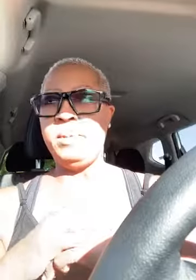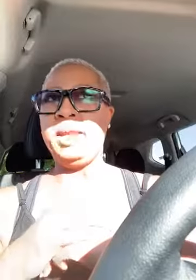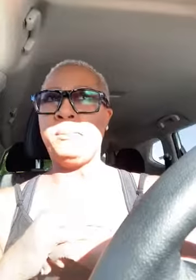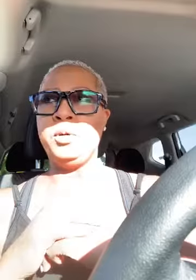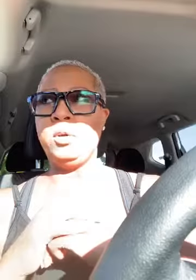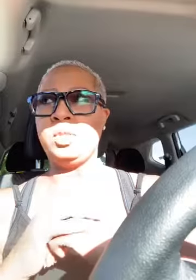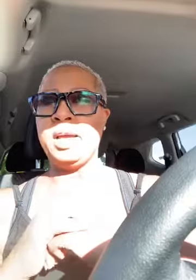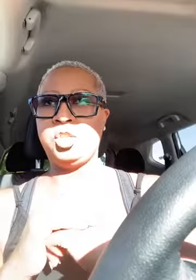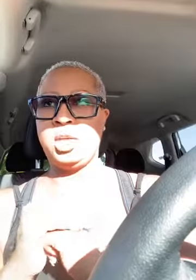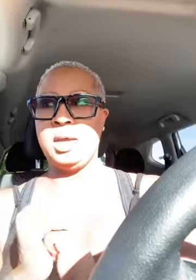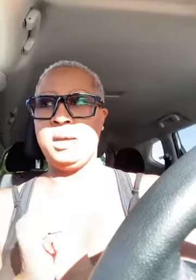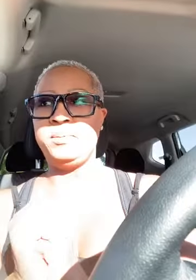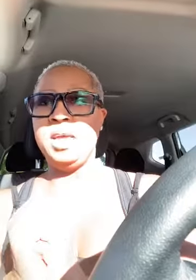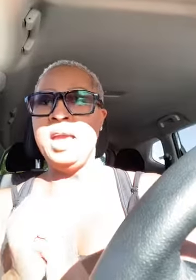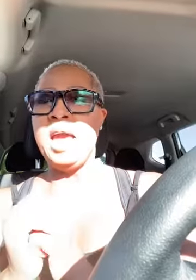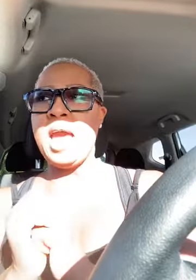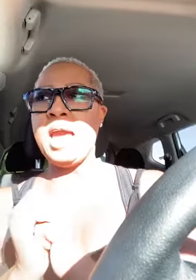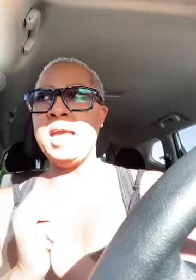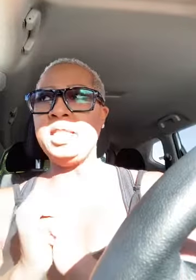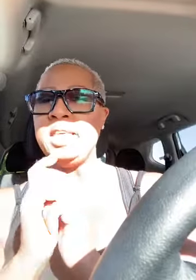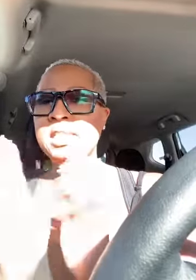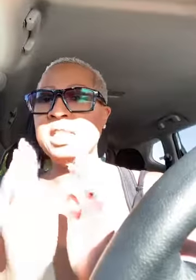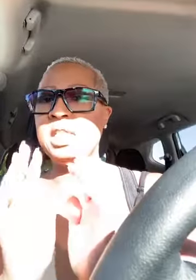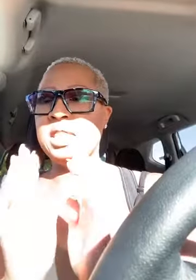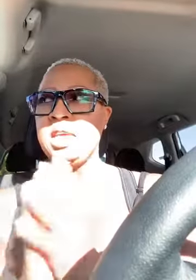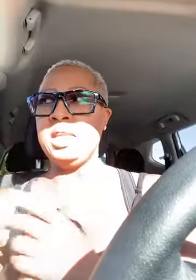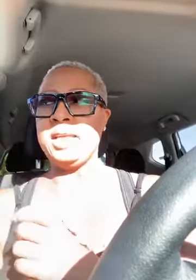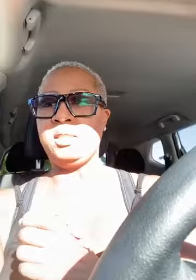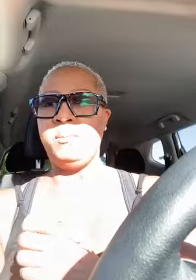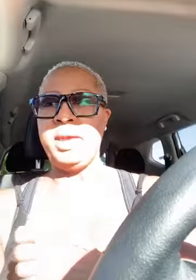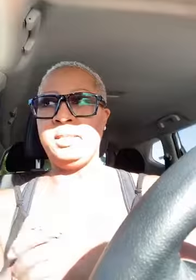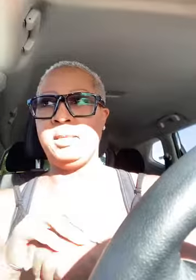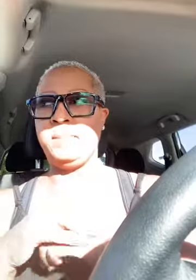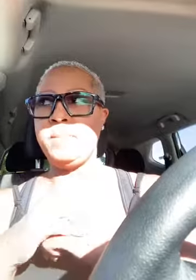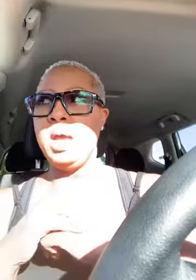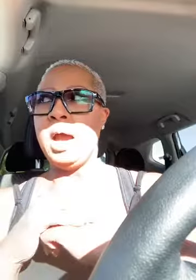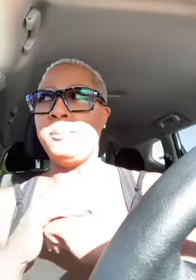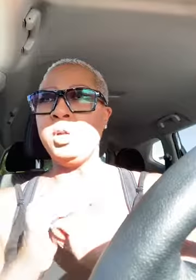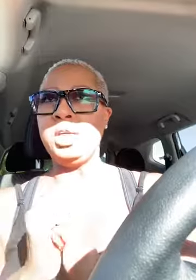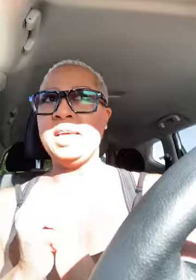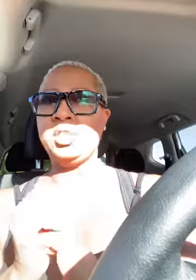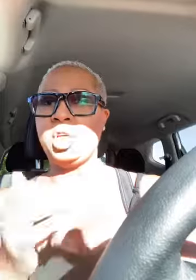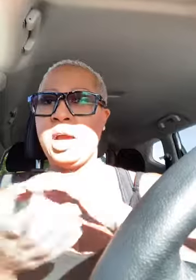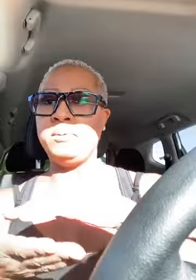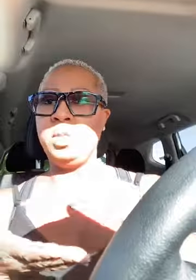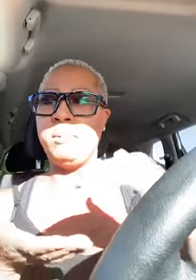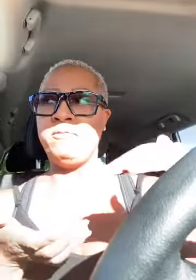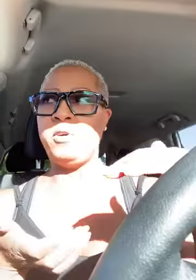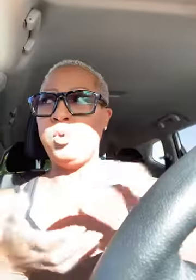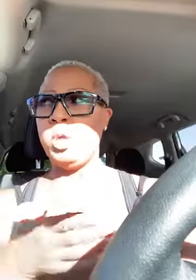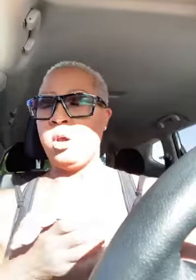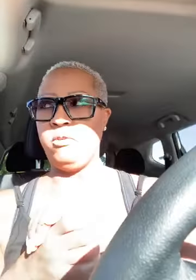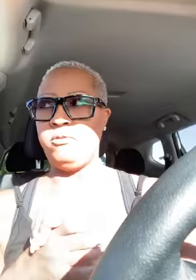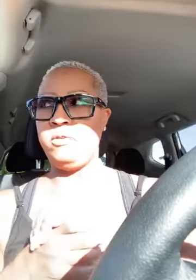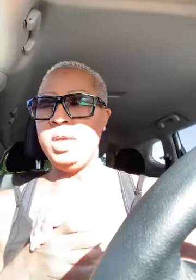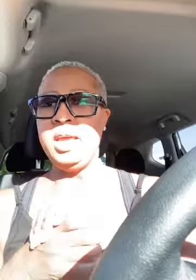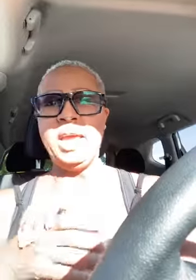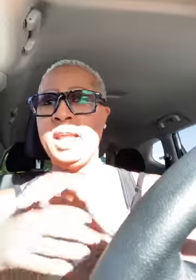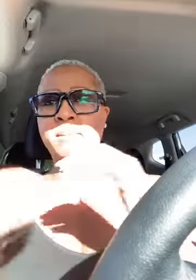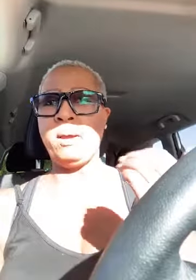made i put on tasha cobb's and this is the thing that's amazing i put on tasha cobb's and then my phone went off and i'm like